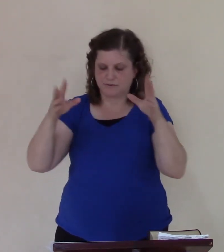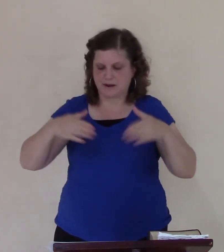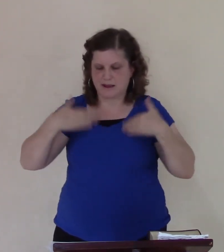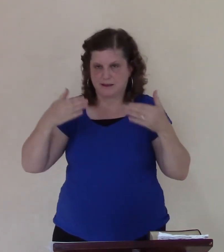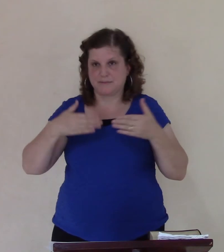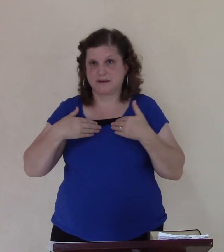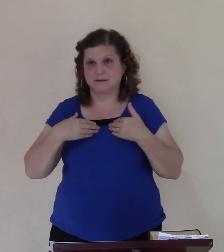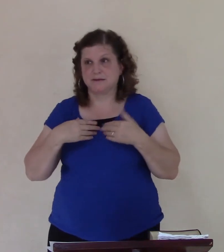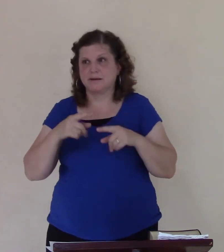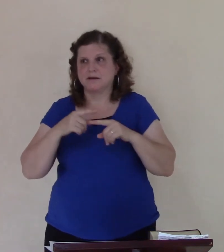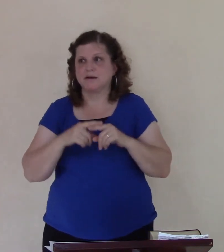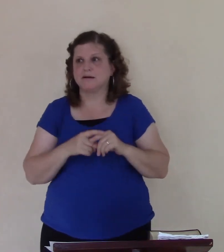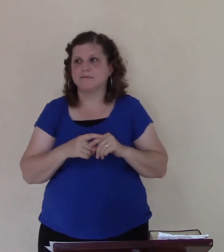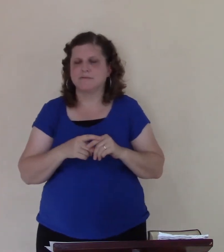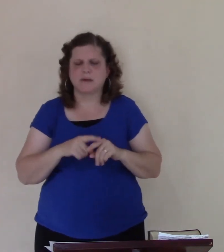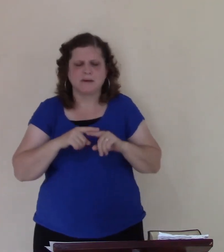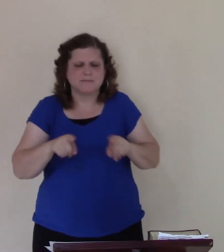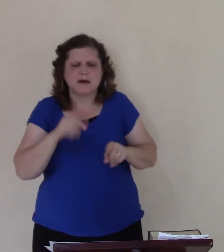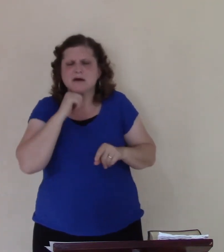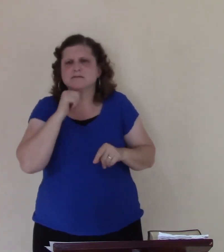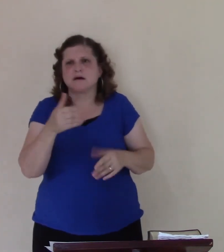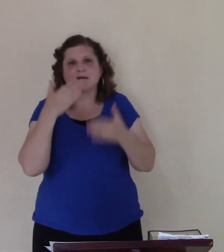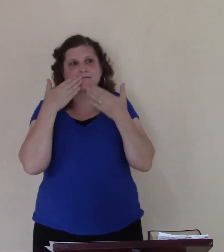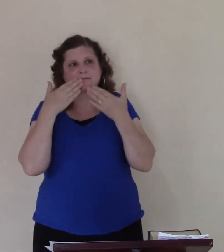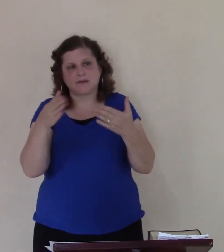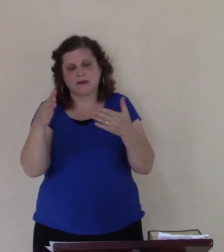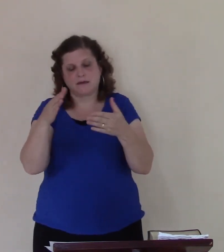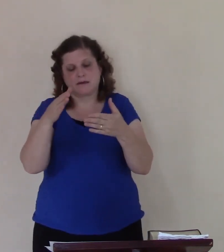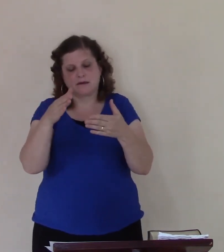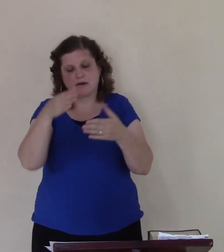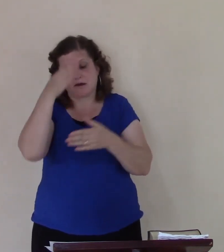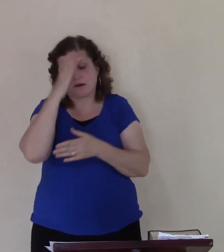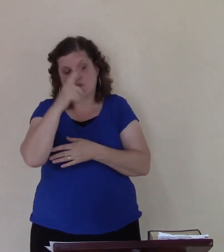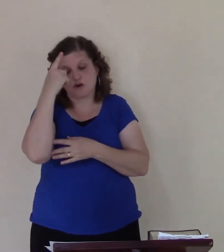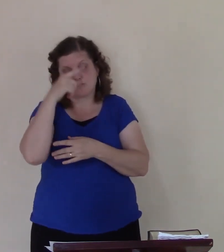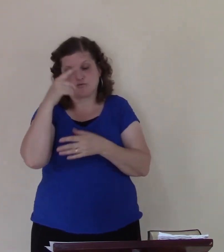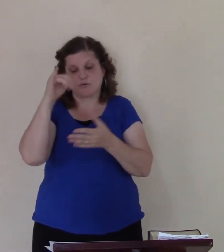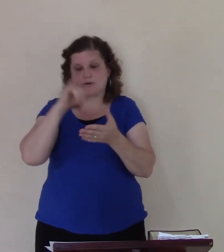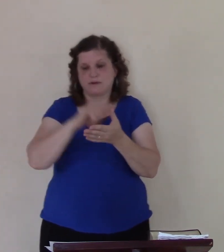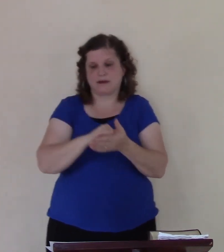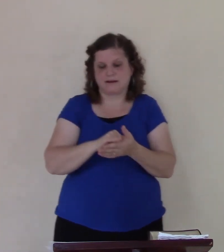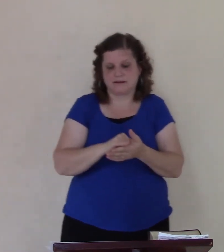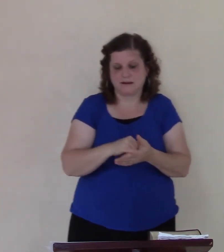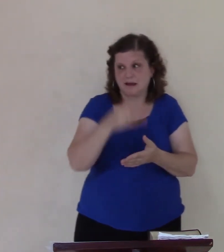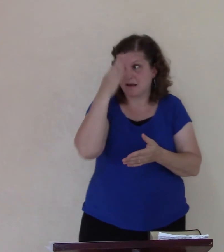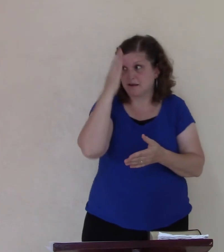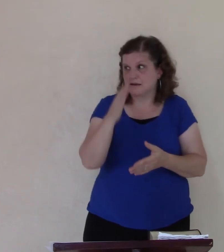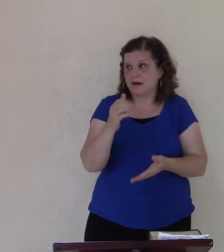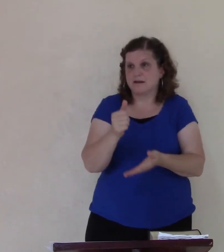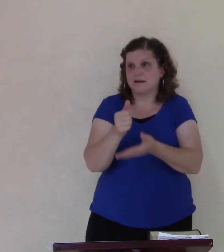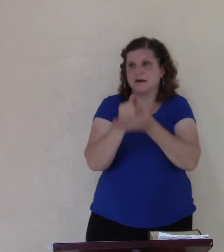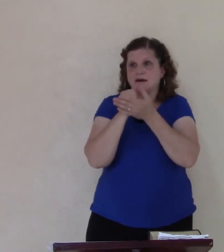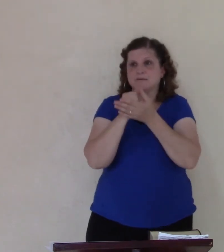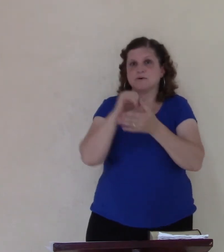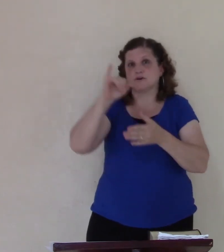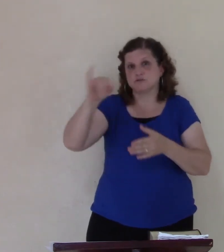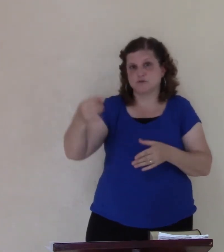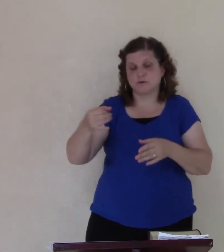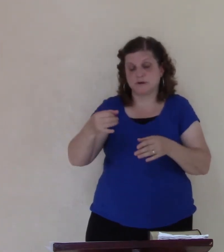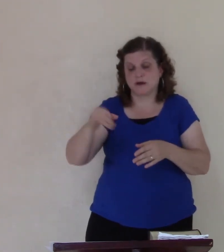Jonah no that was God God did that for Jonah and Jonah was left for the Lord he said